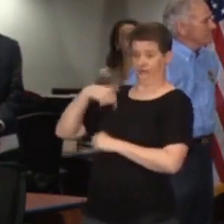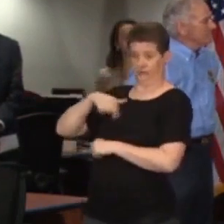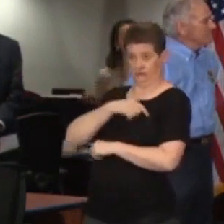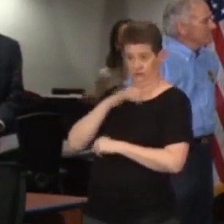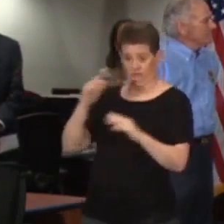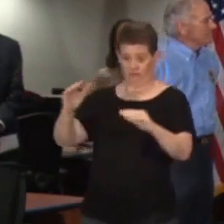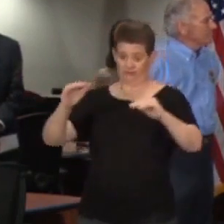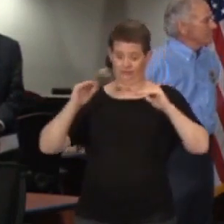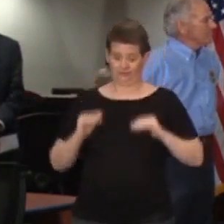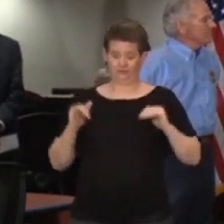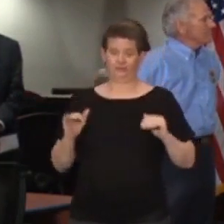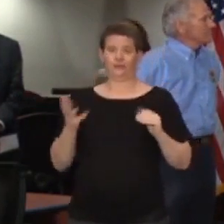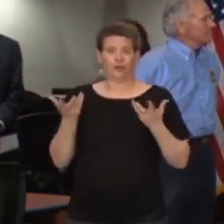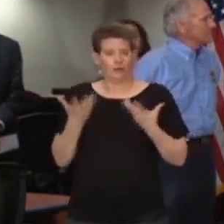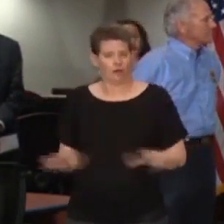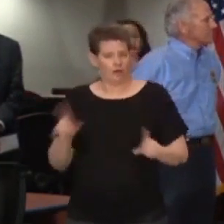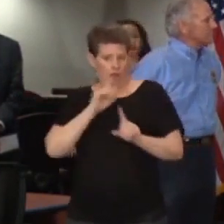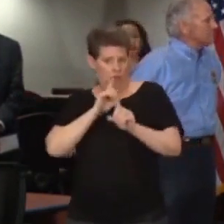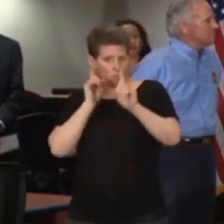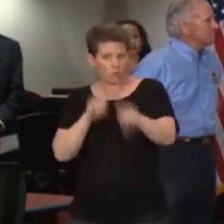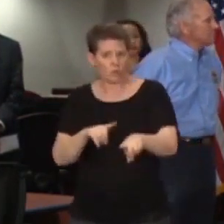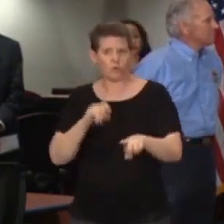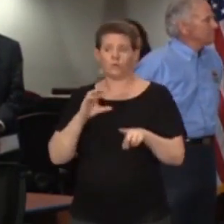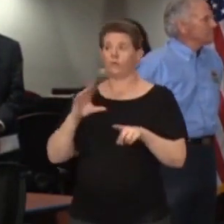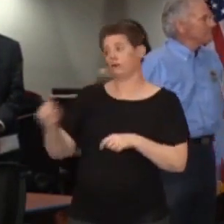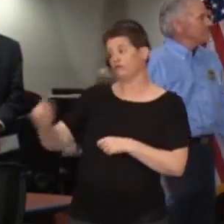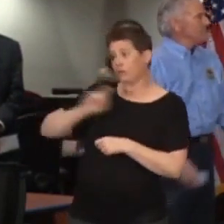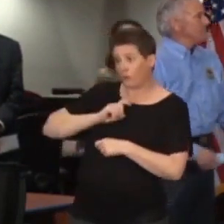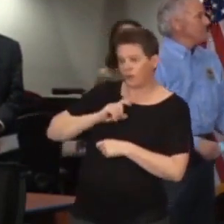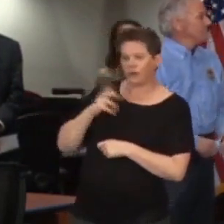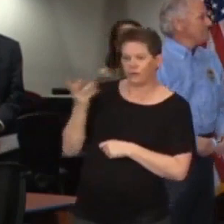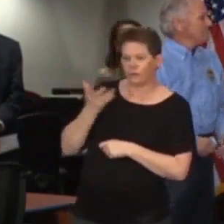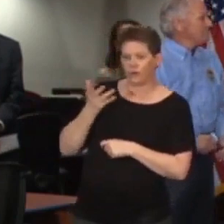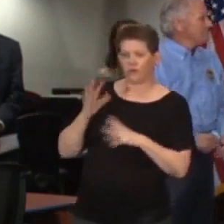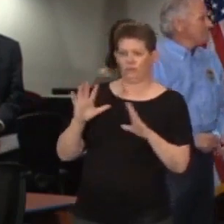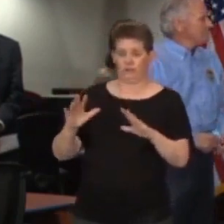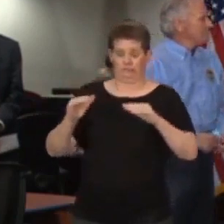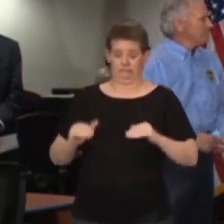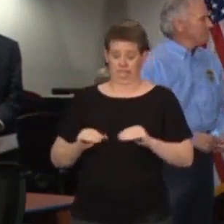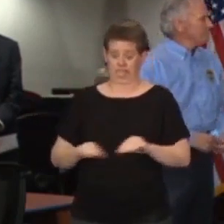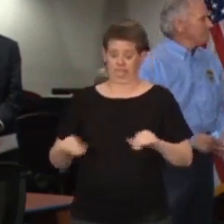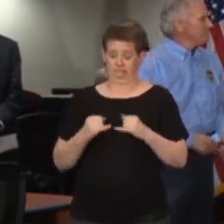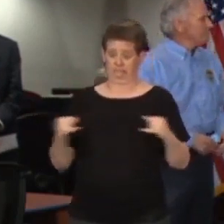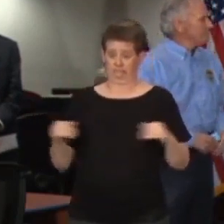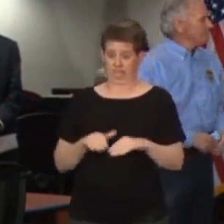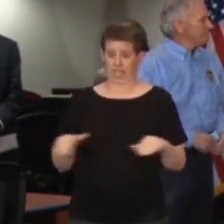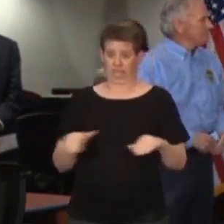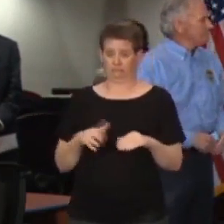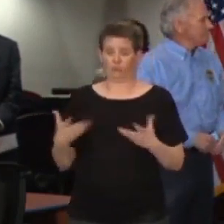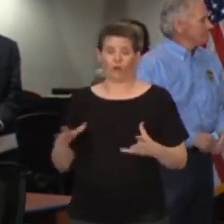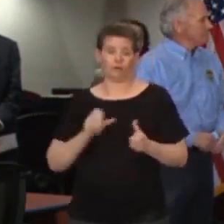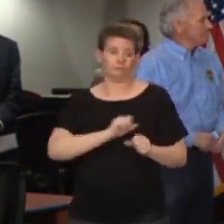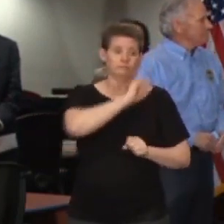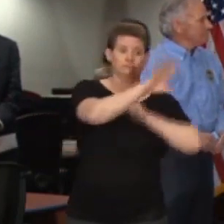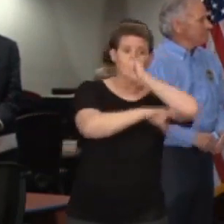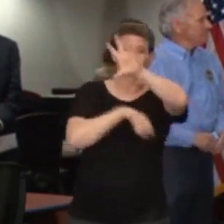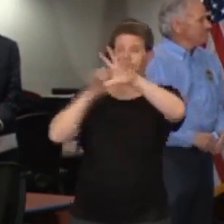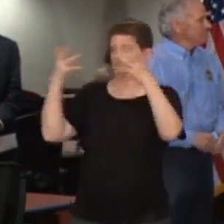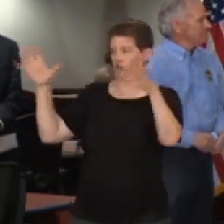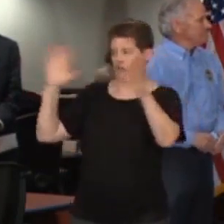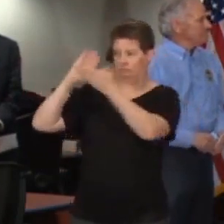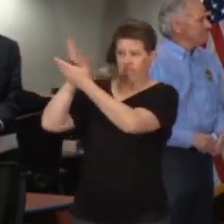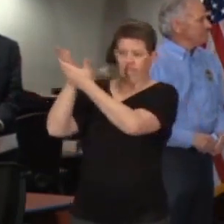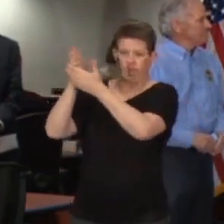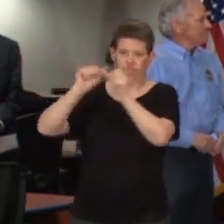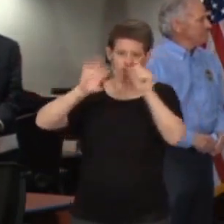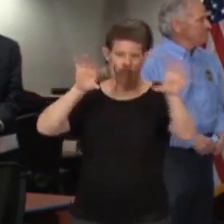what's been either ordered or in some cases donated, and then the last line there is what's been delivered so far. And just